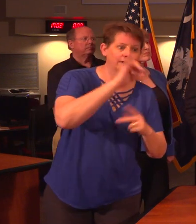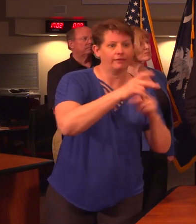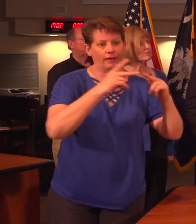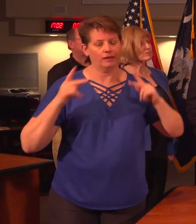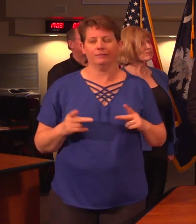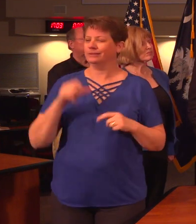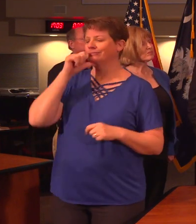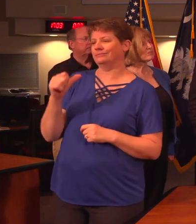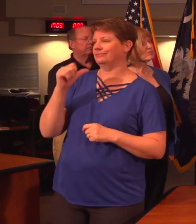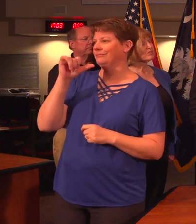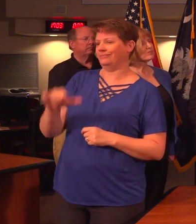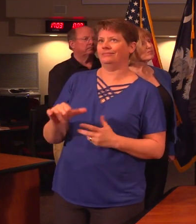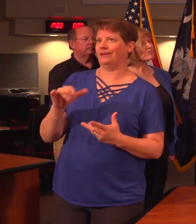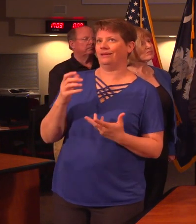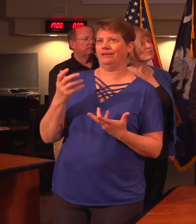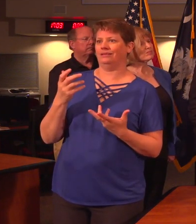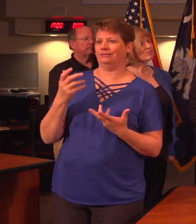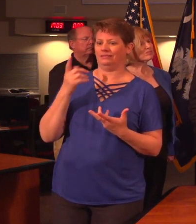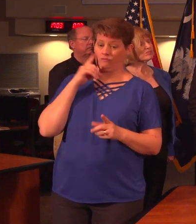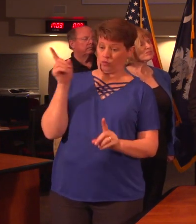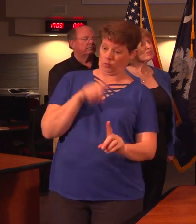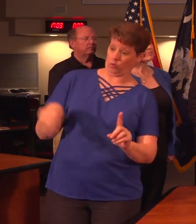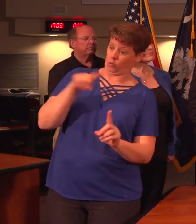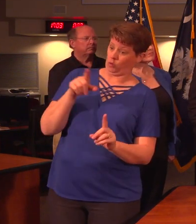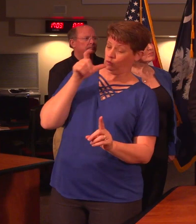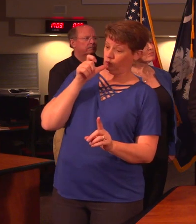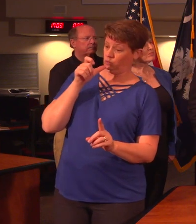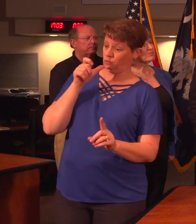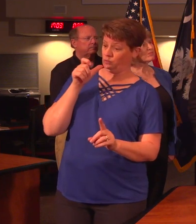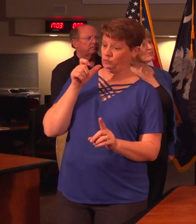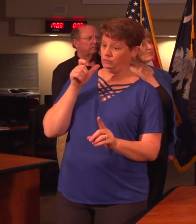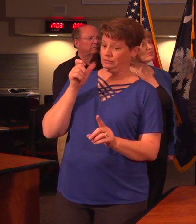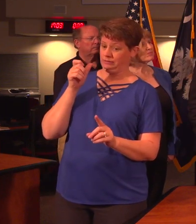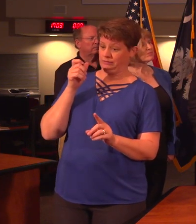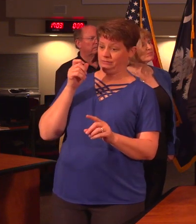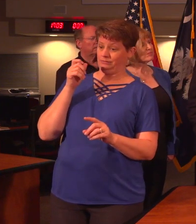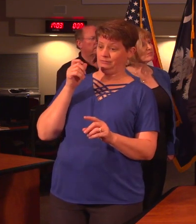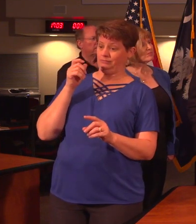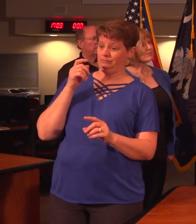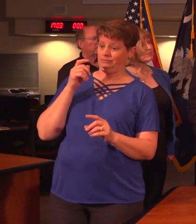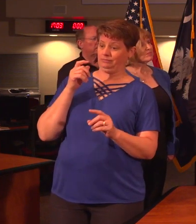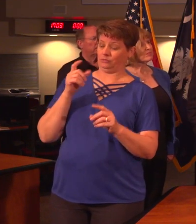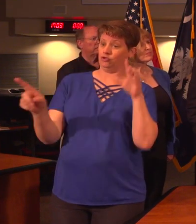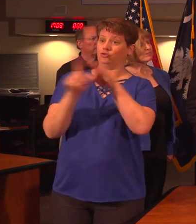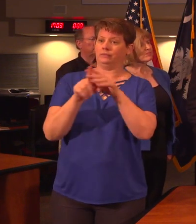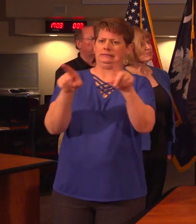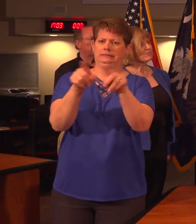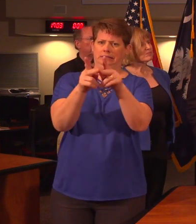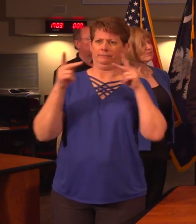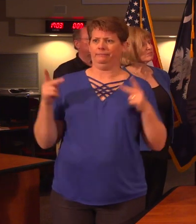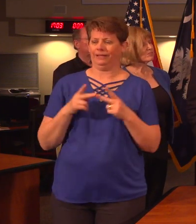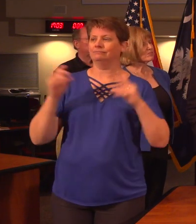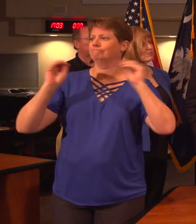something like that because there's nothing additional for those individuals to do if they've been in a setting where a case has been